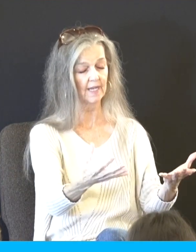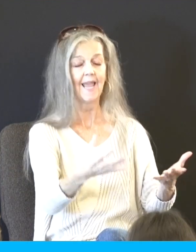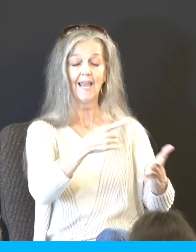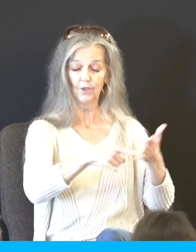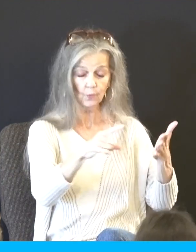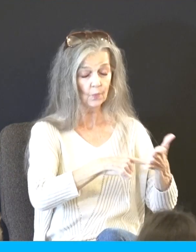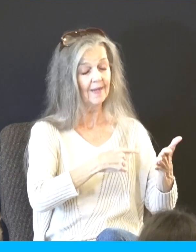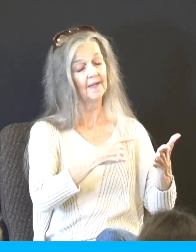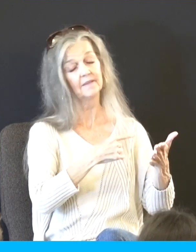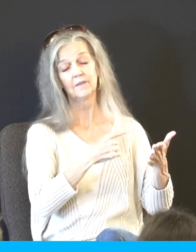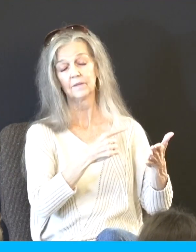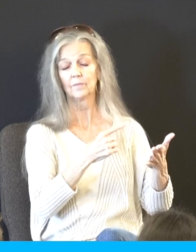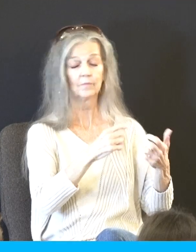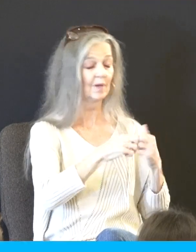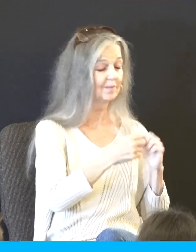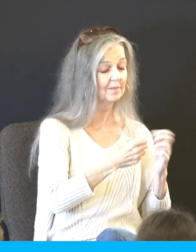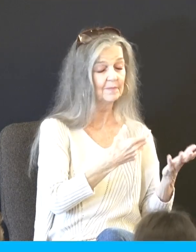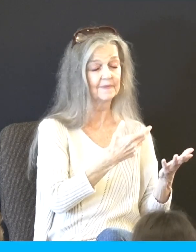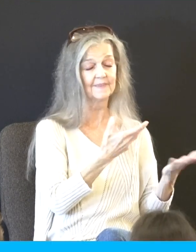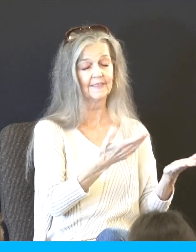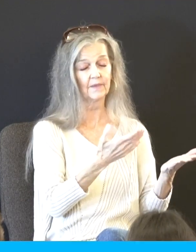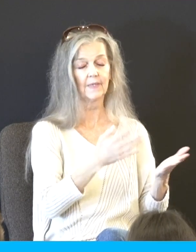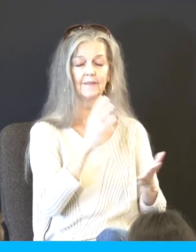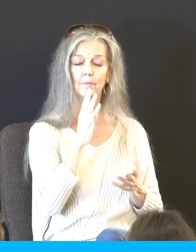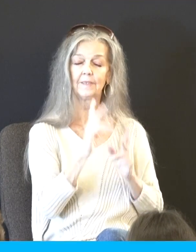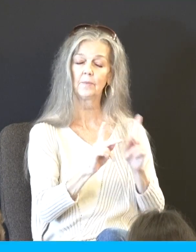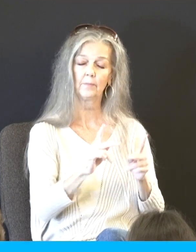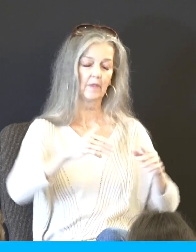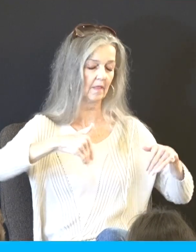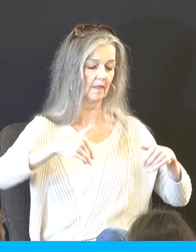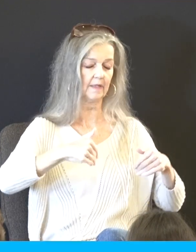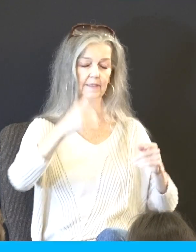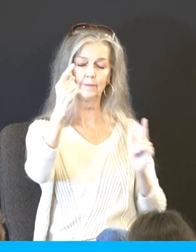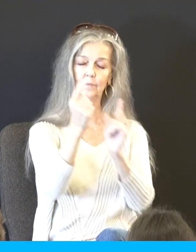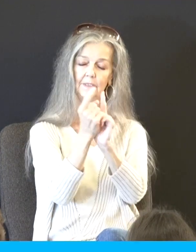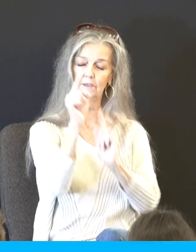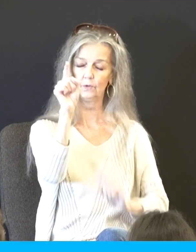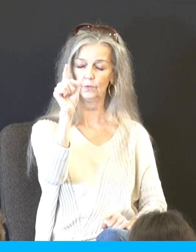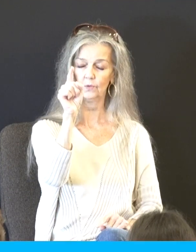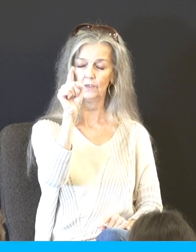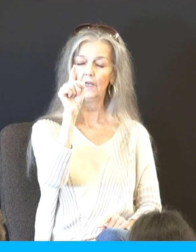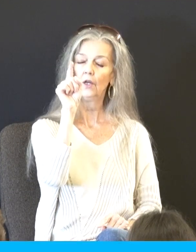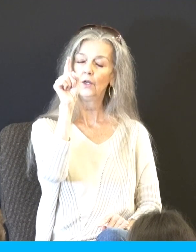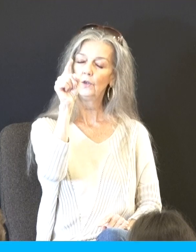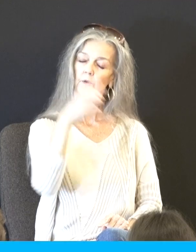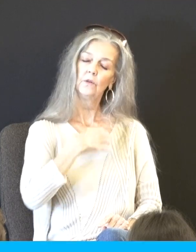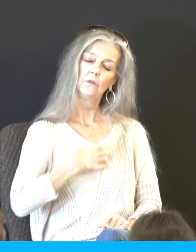out of order. And Lord, speak to those who do not yet know you, that you have longed for a relationship with them